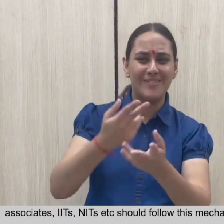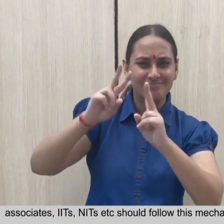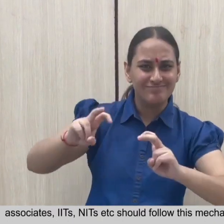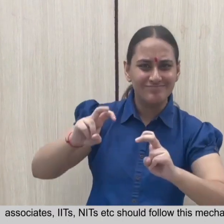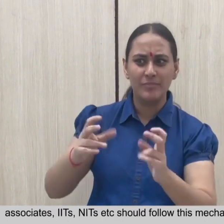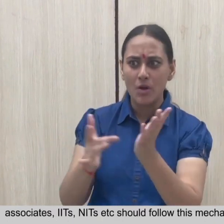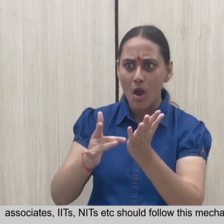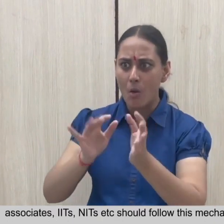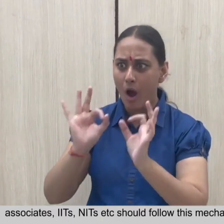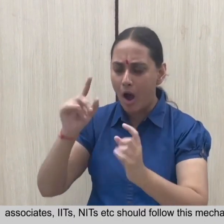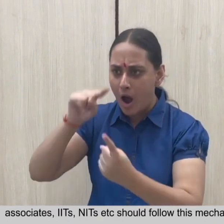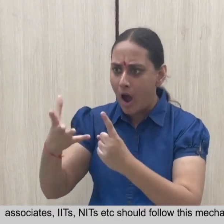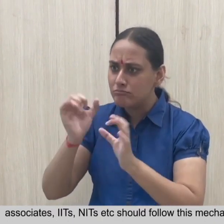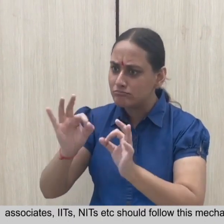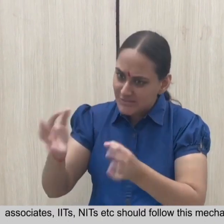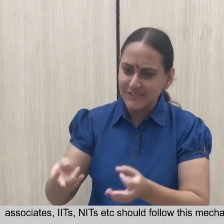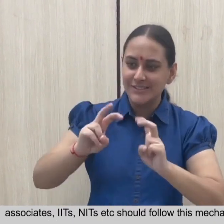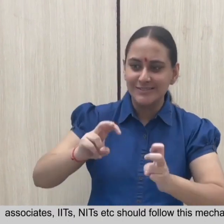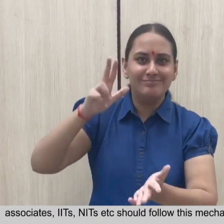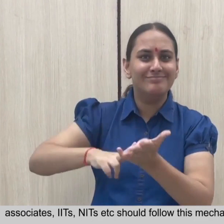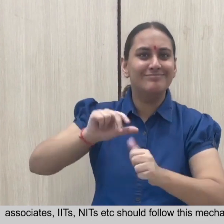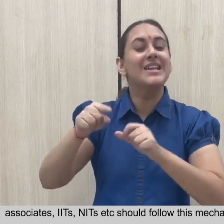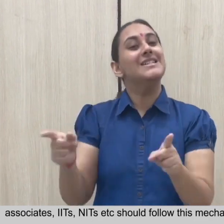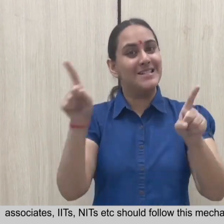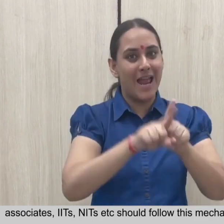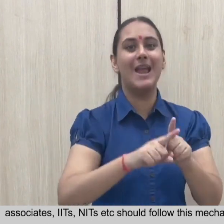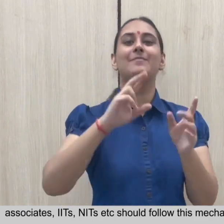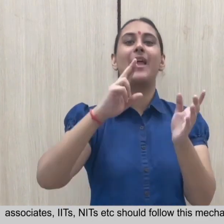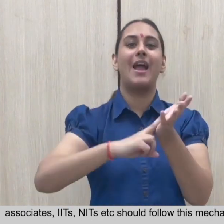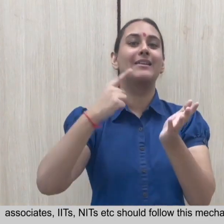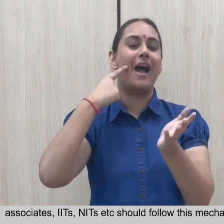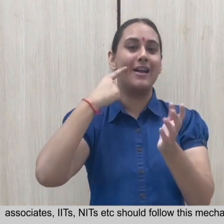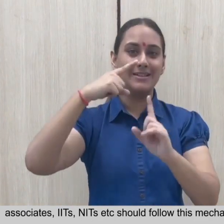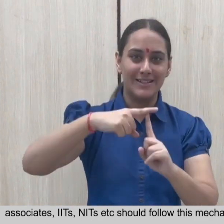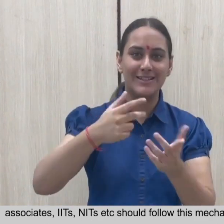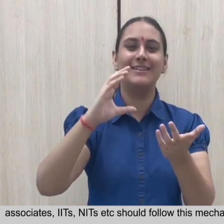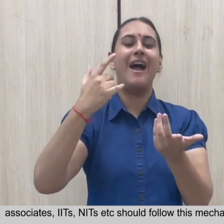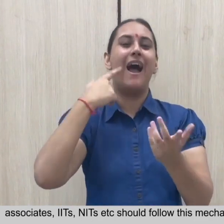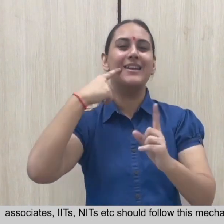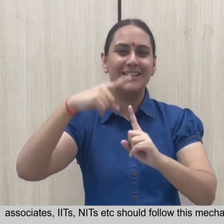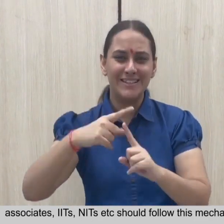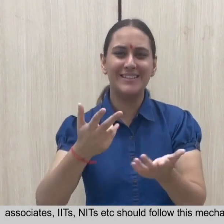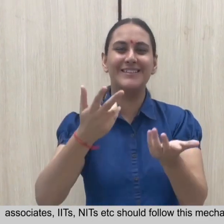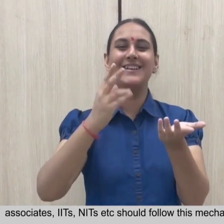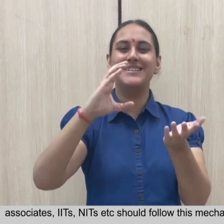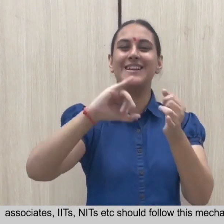associates, IITs, NITs should follow this mechanism.